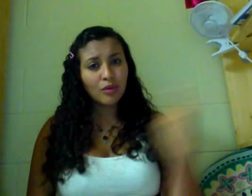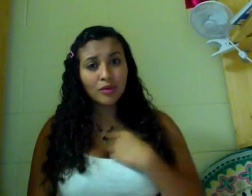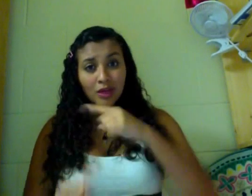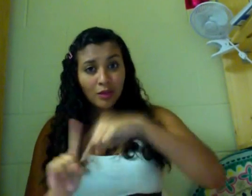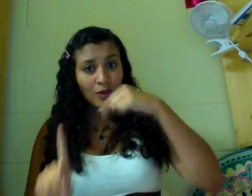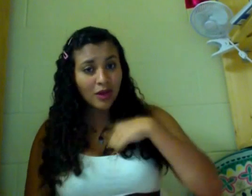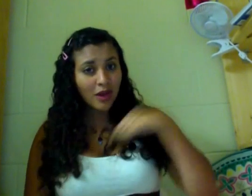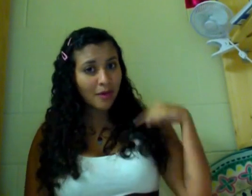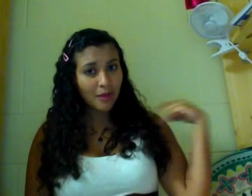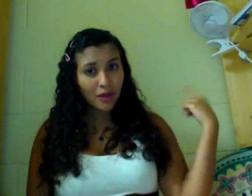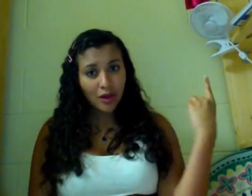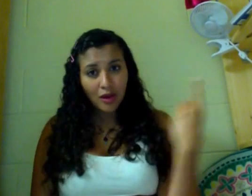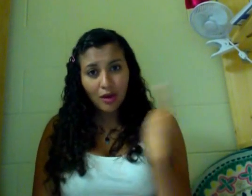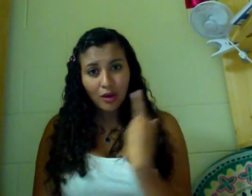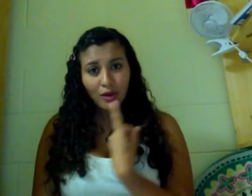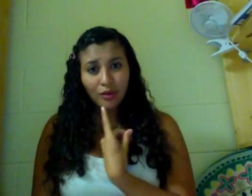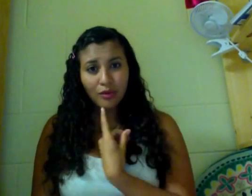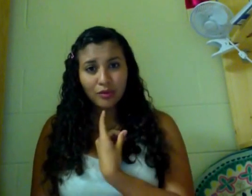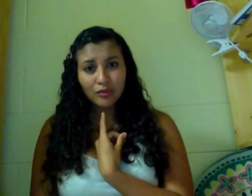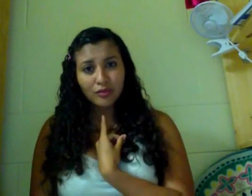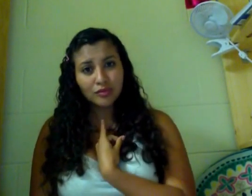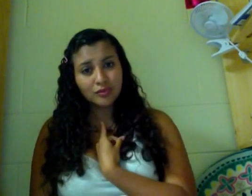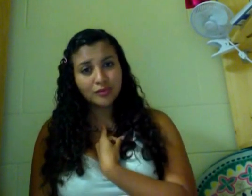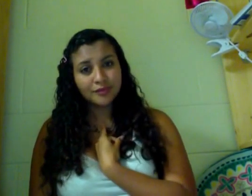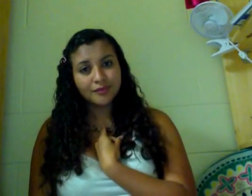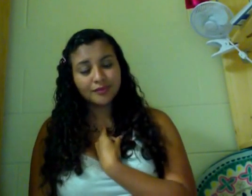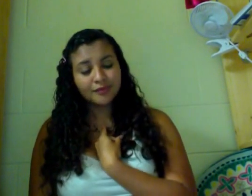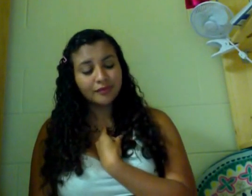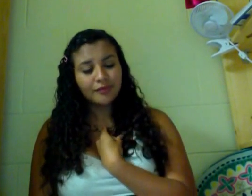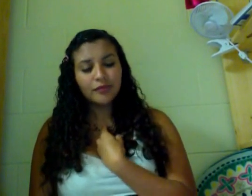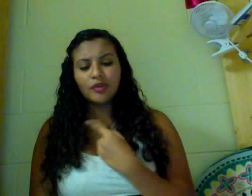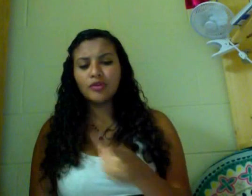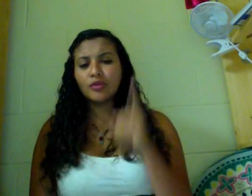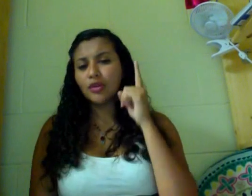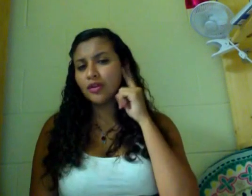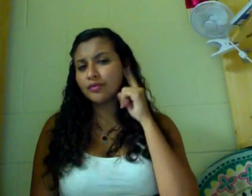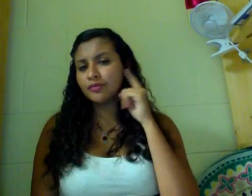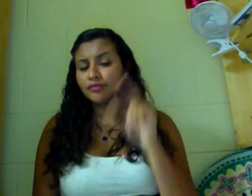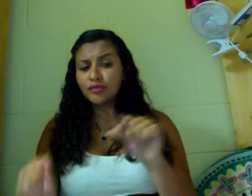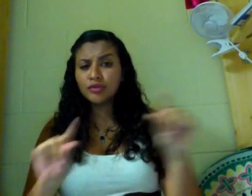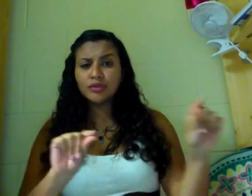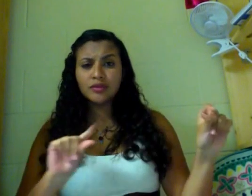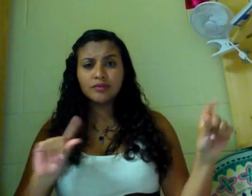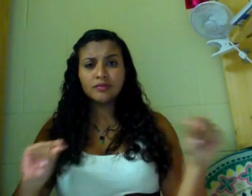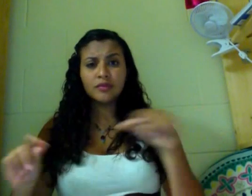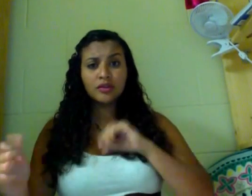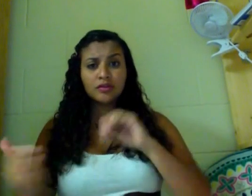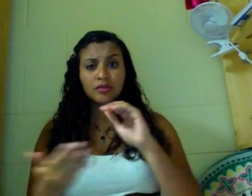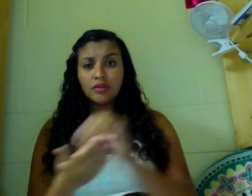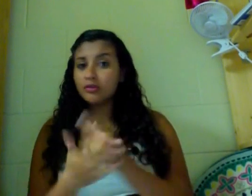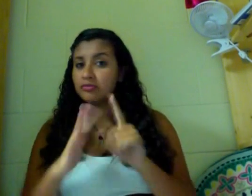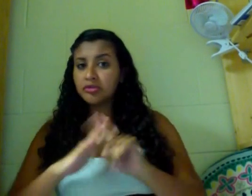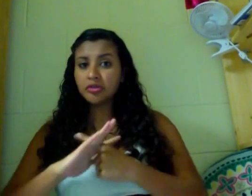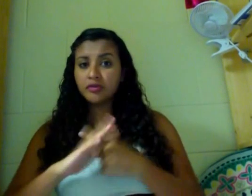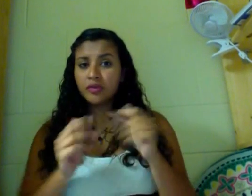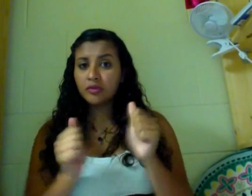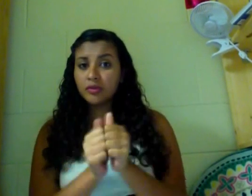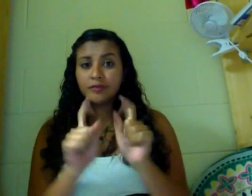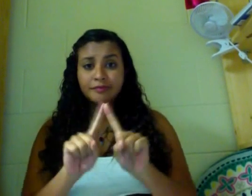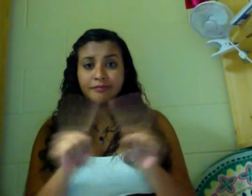lonely when I'm alone You heard that I was starting over with